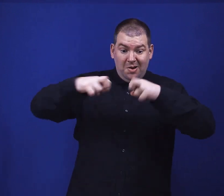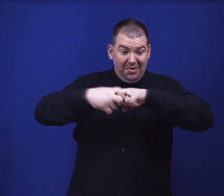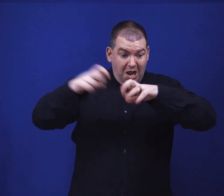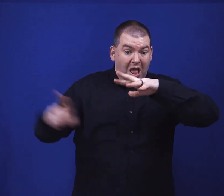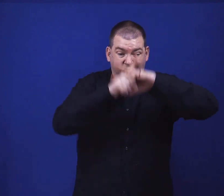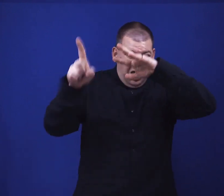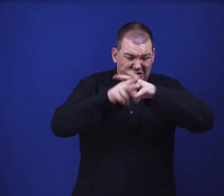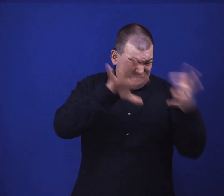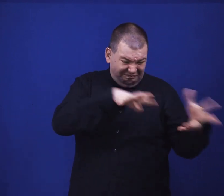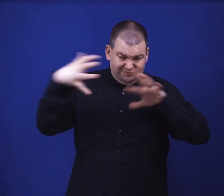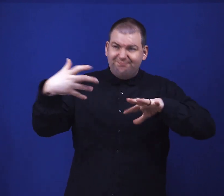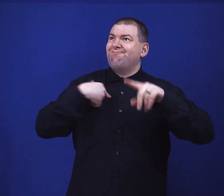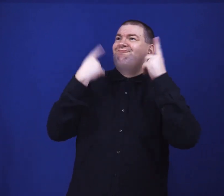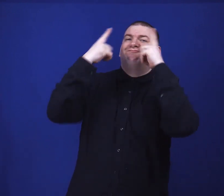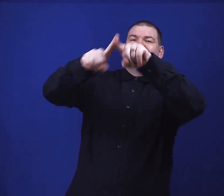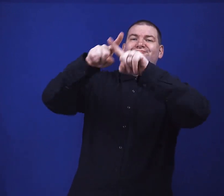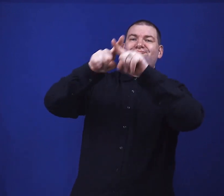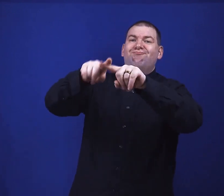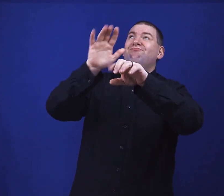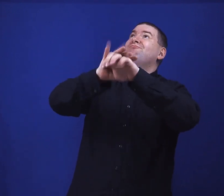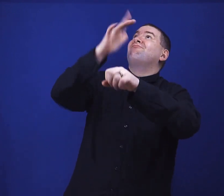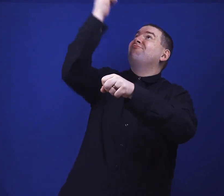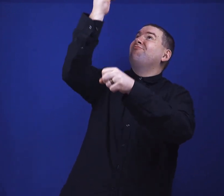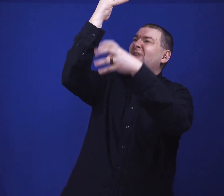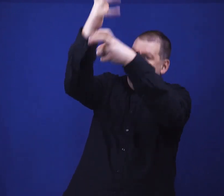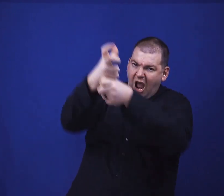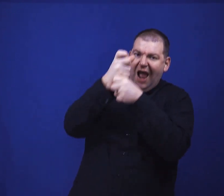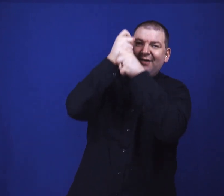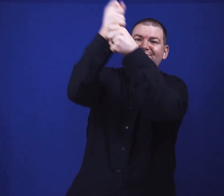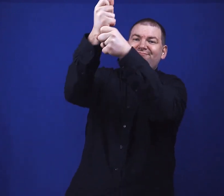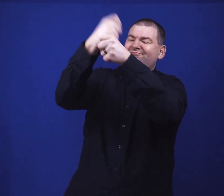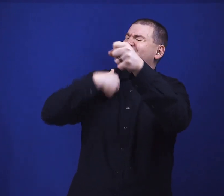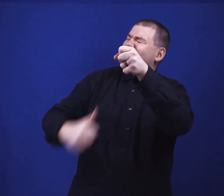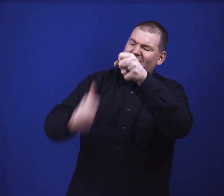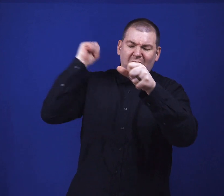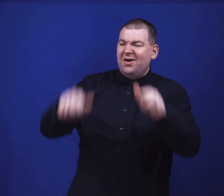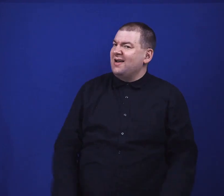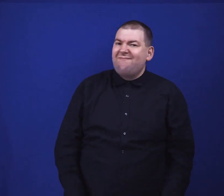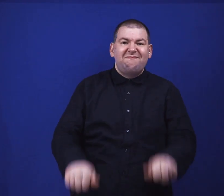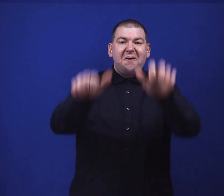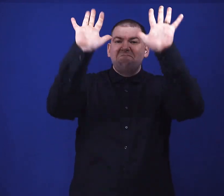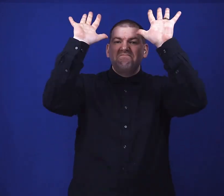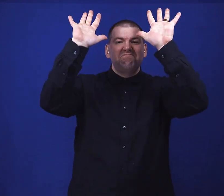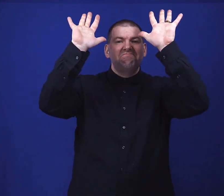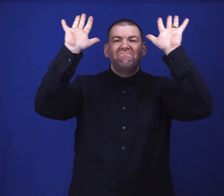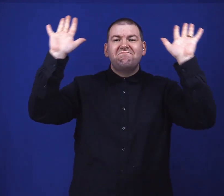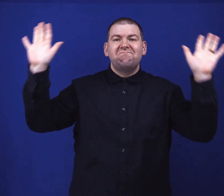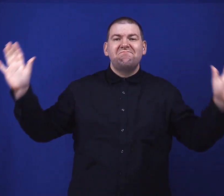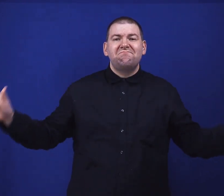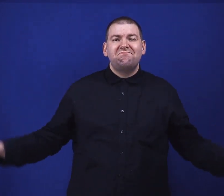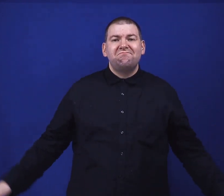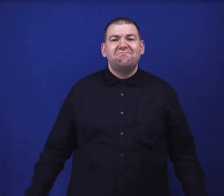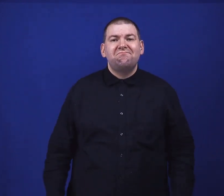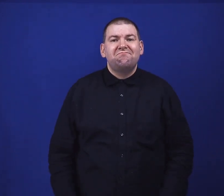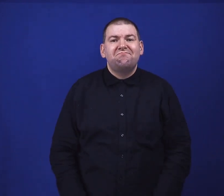matter what Lord, I'll trust in you I won't give up But